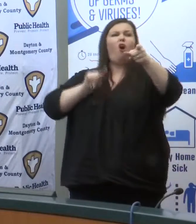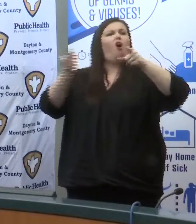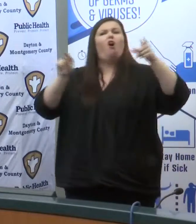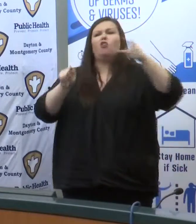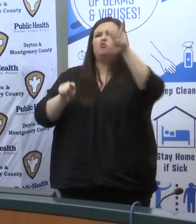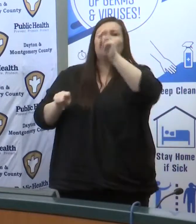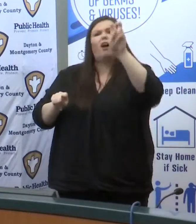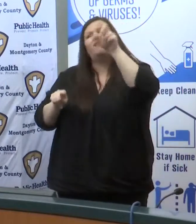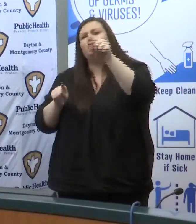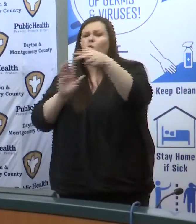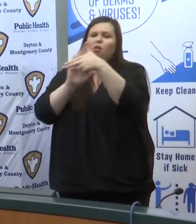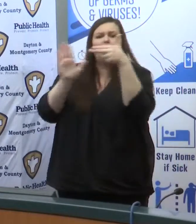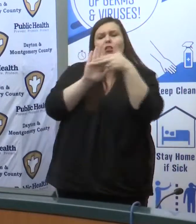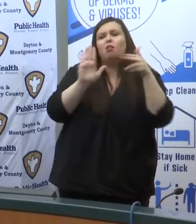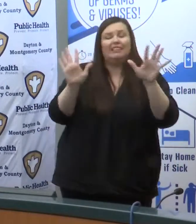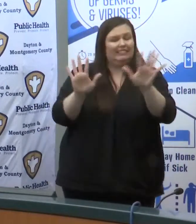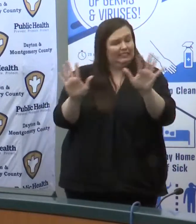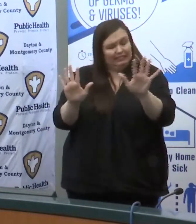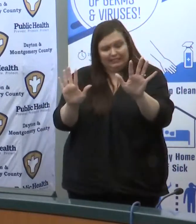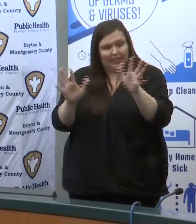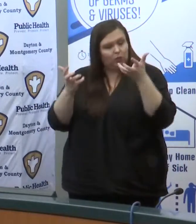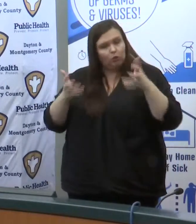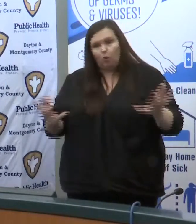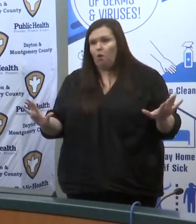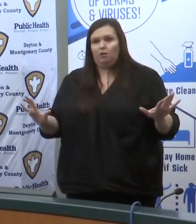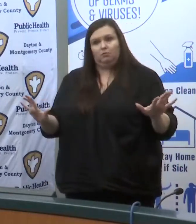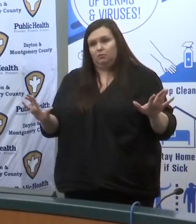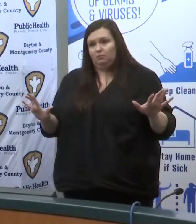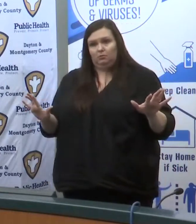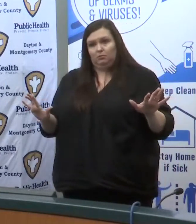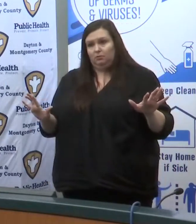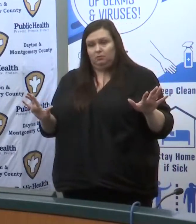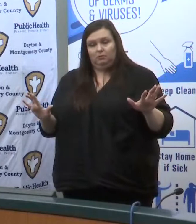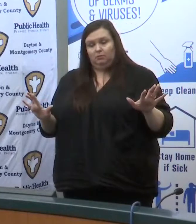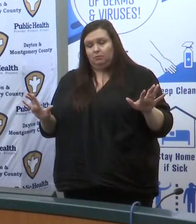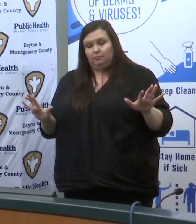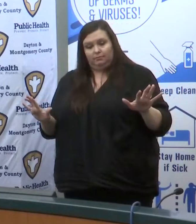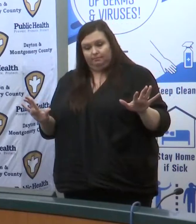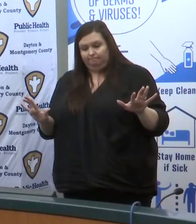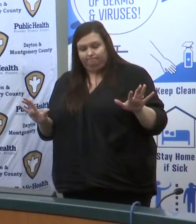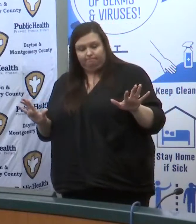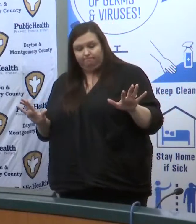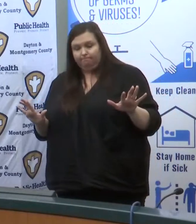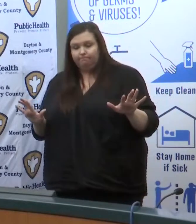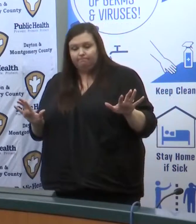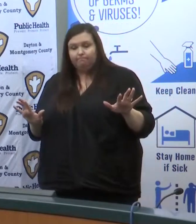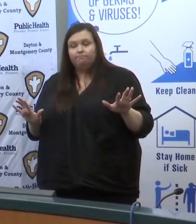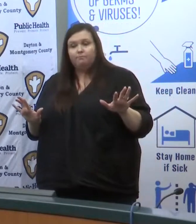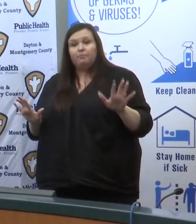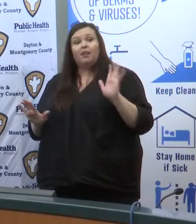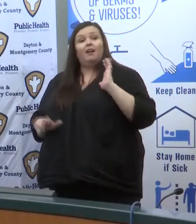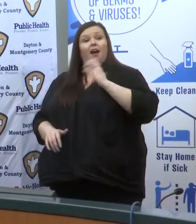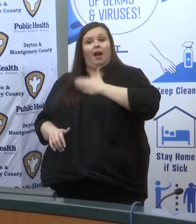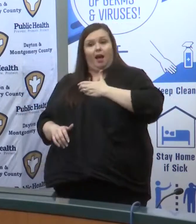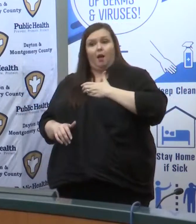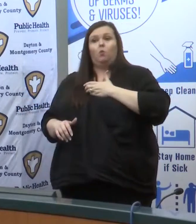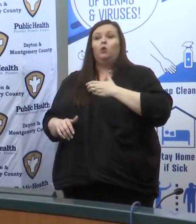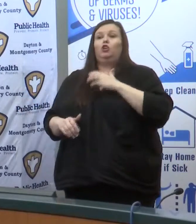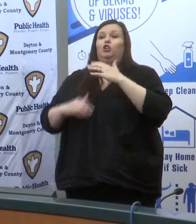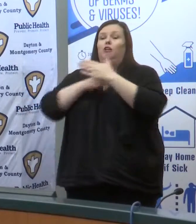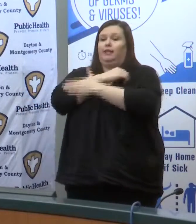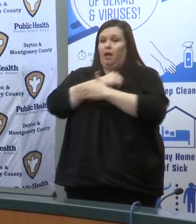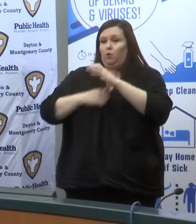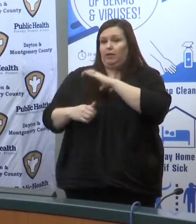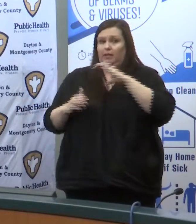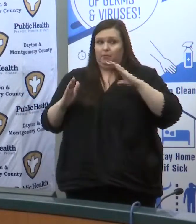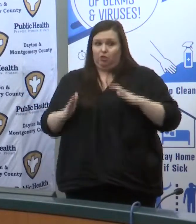and looking to lay blame and I want to address that as I'm speaking today our county commissioners shared with